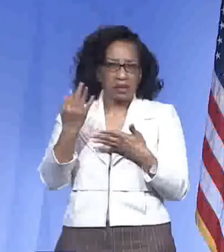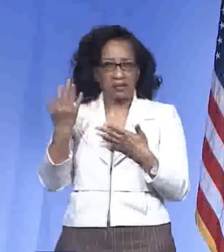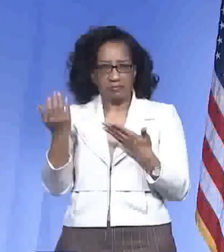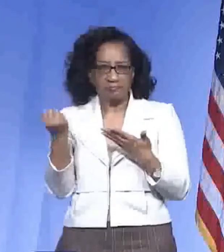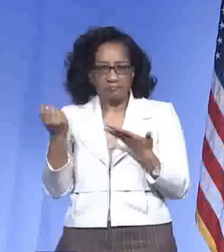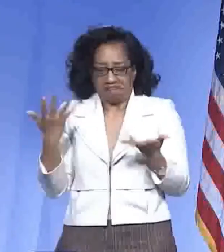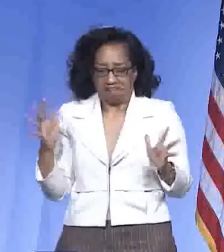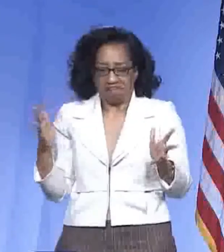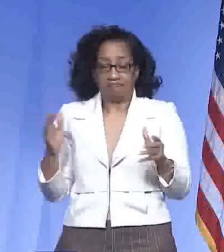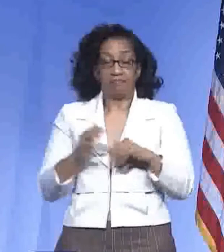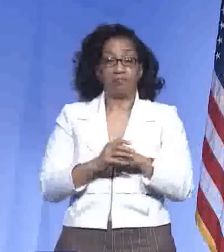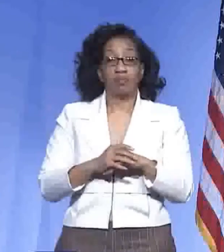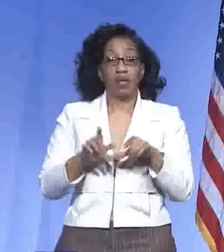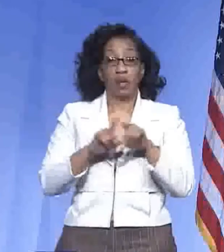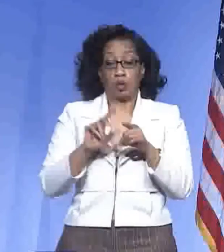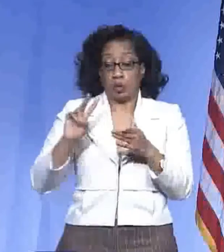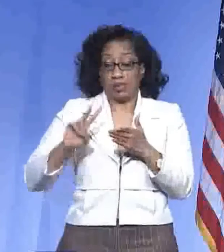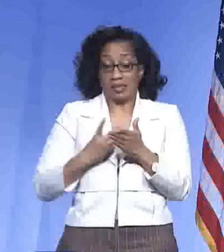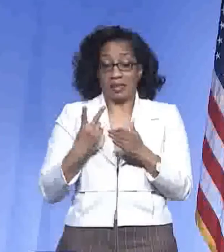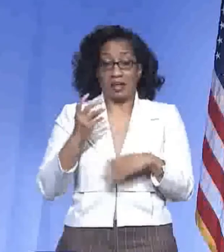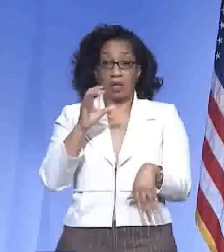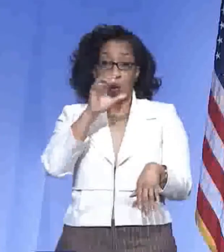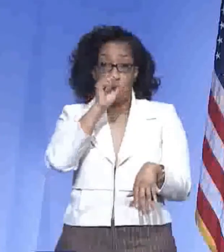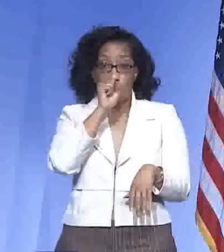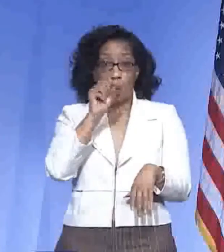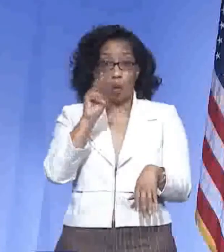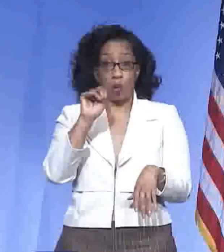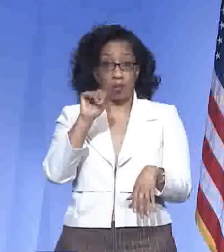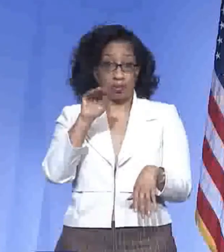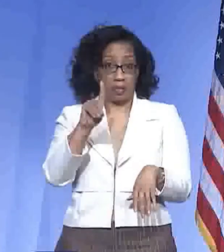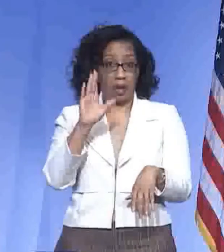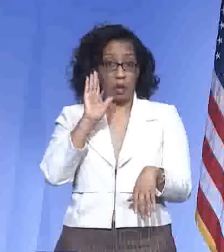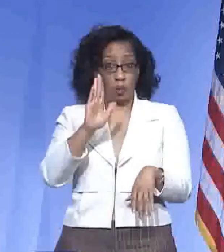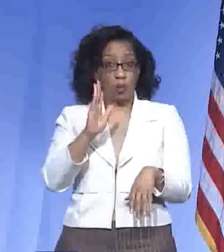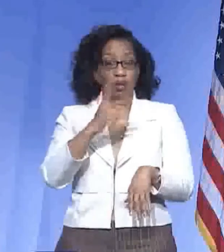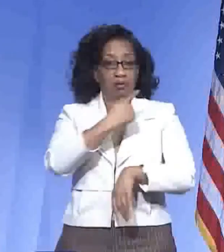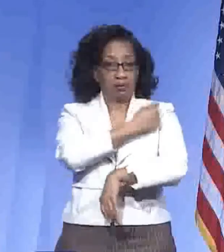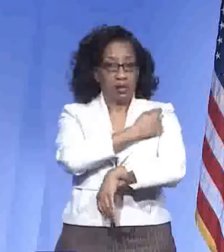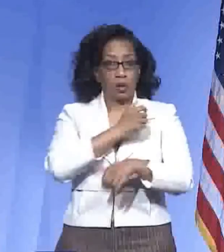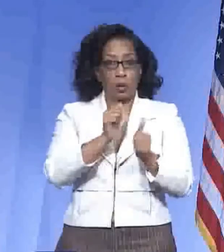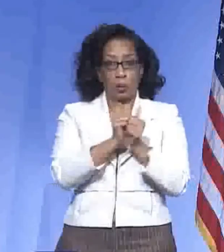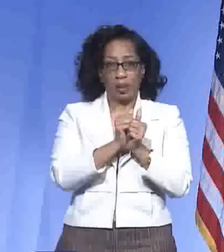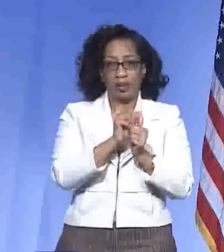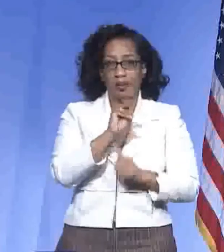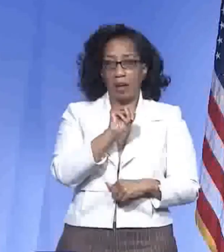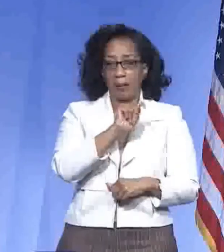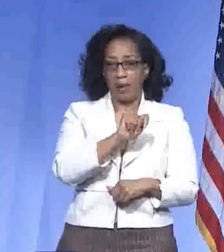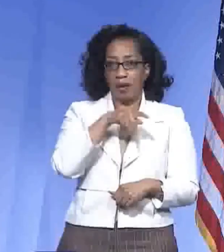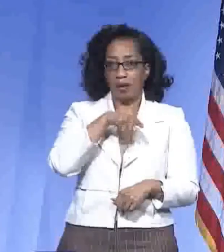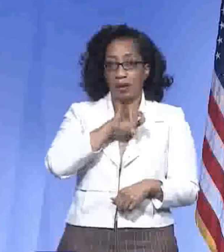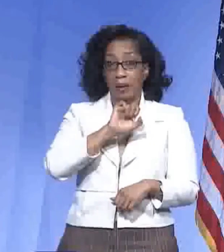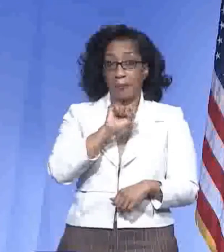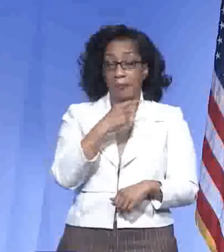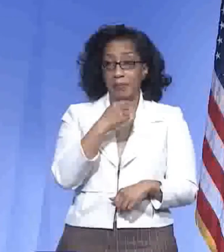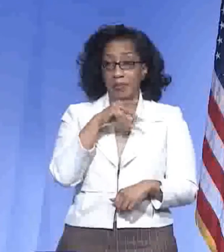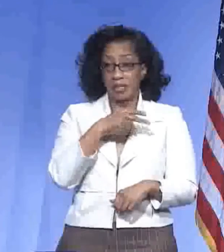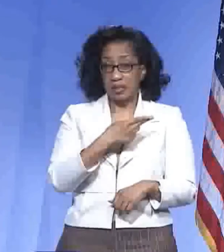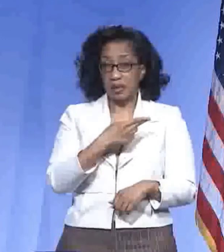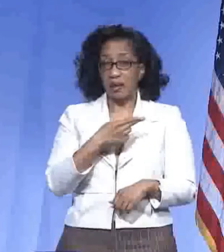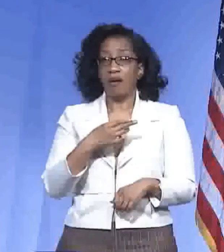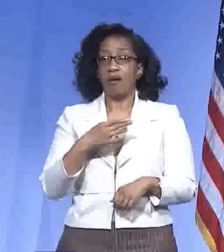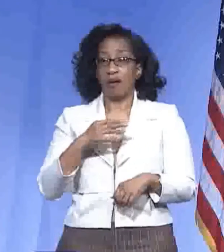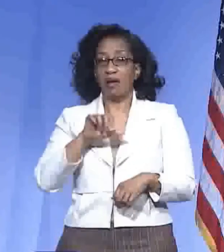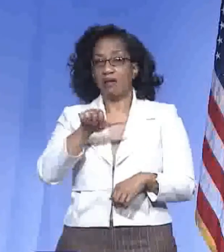community pod in Orange Mound this weekend, in partnership with Mount Pisgah and Mount Moriah East Churches. That will be